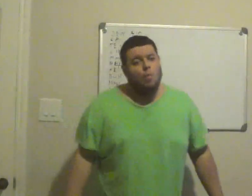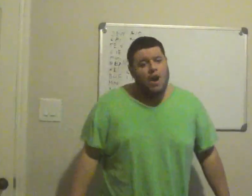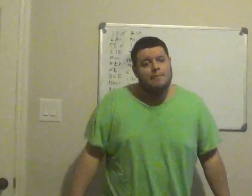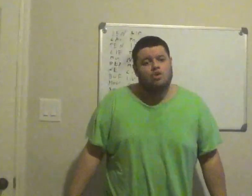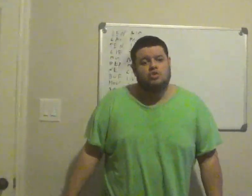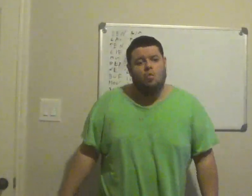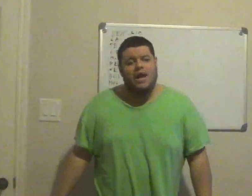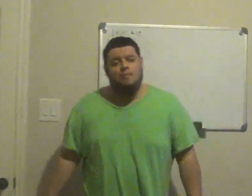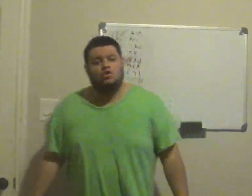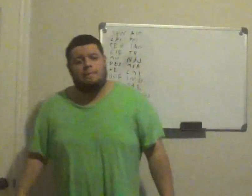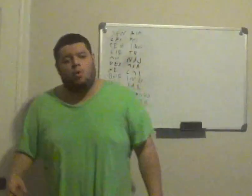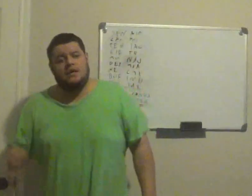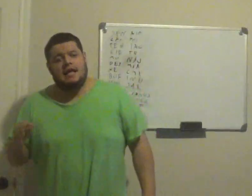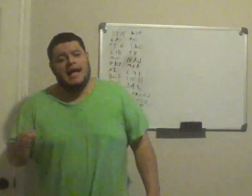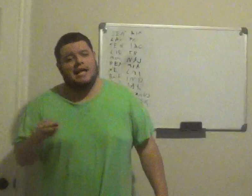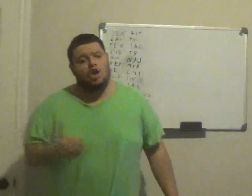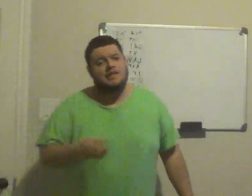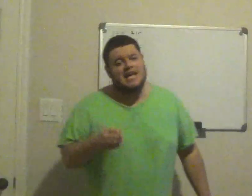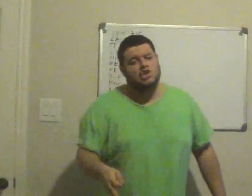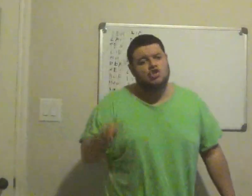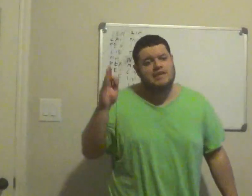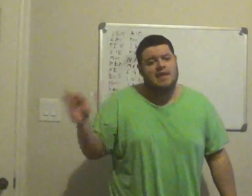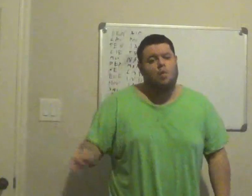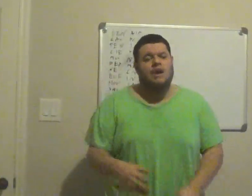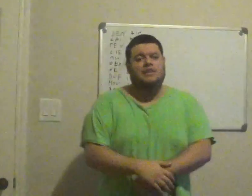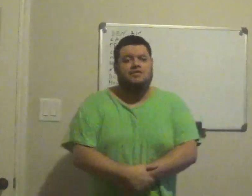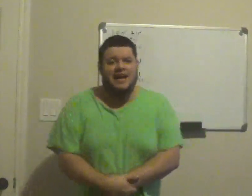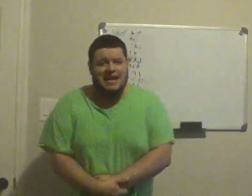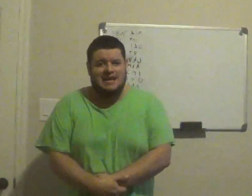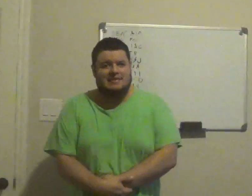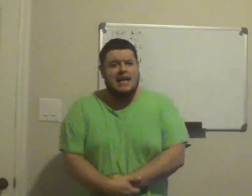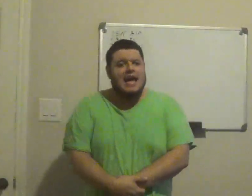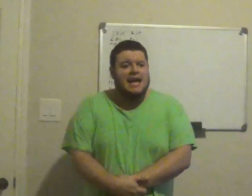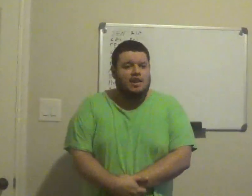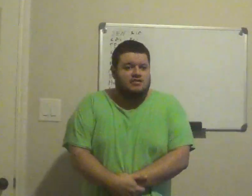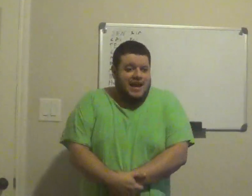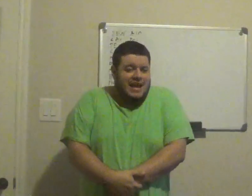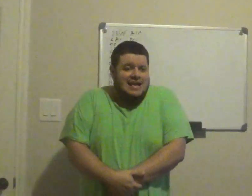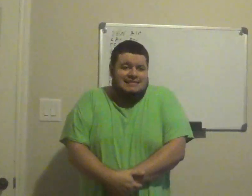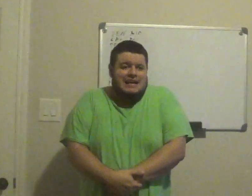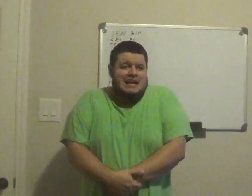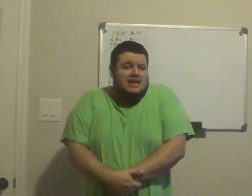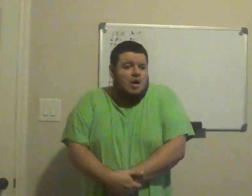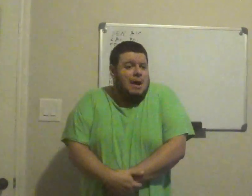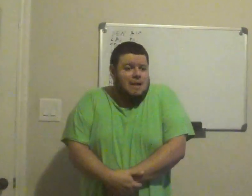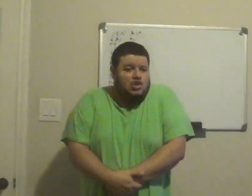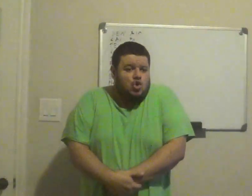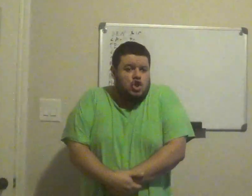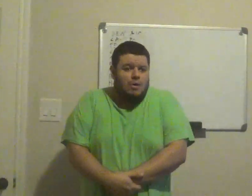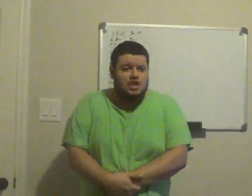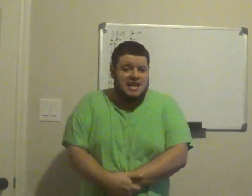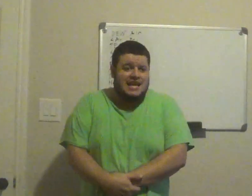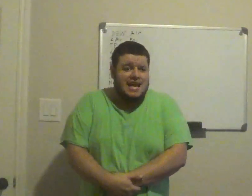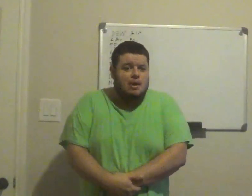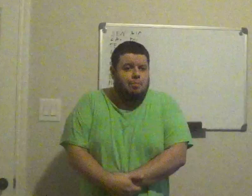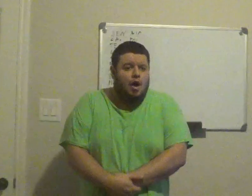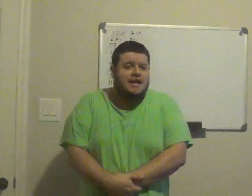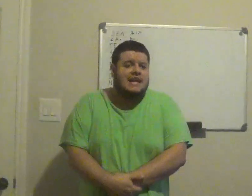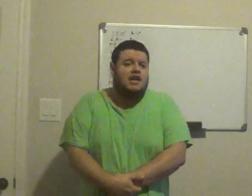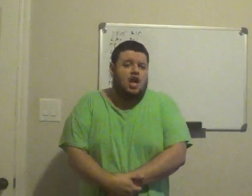way more support in Los Angeles than they would in Las Vegas, and Las Vegas, you know, I'm not too sure what you're going to get, you're probably going to get a